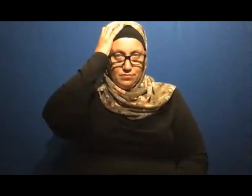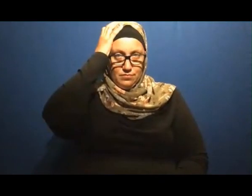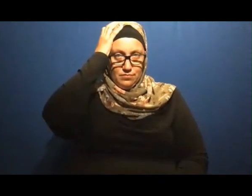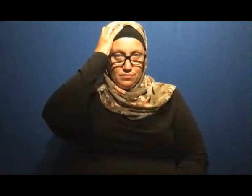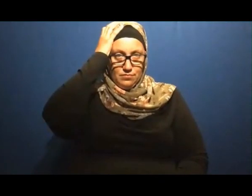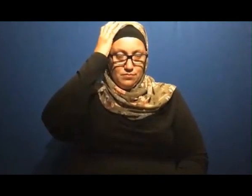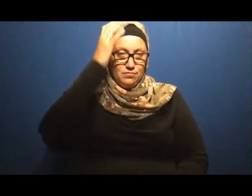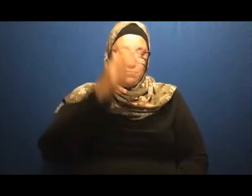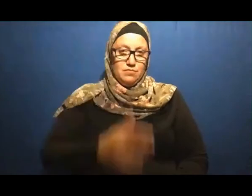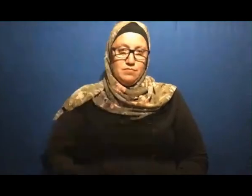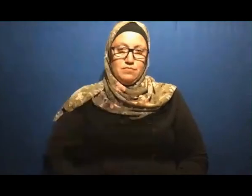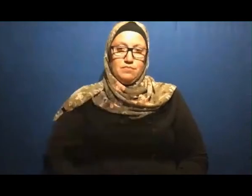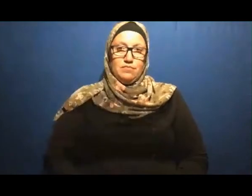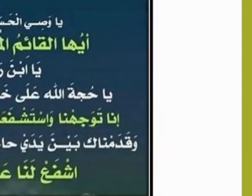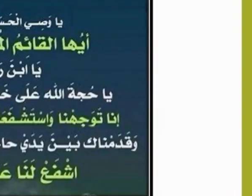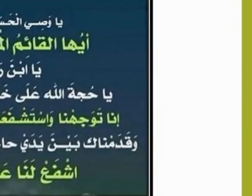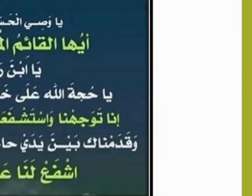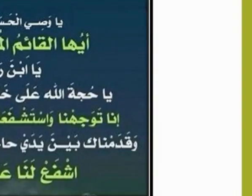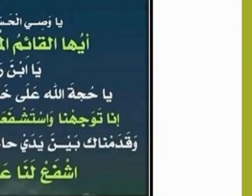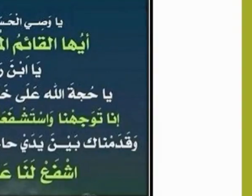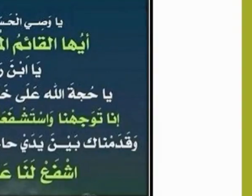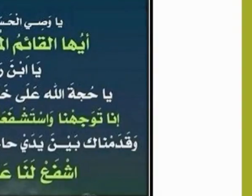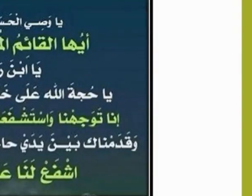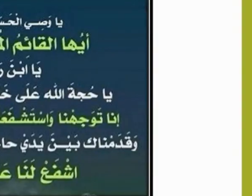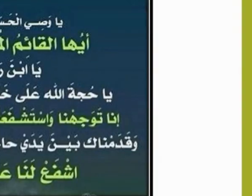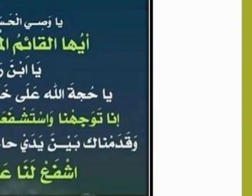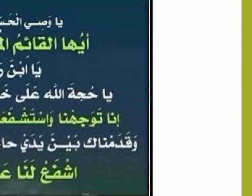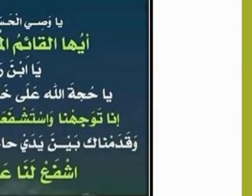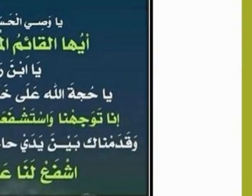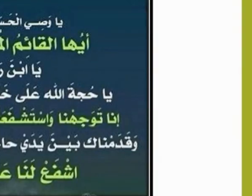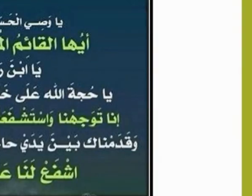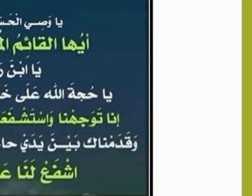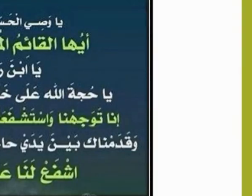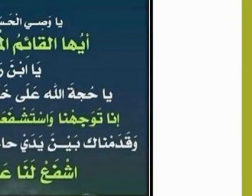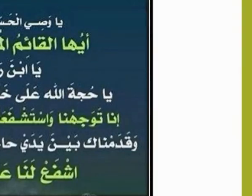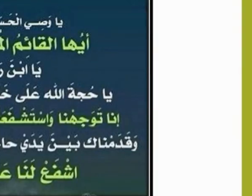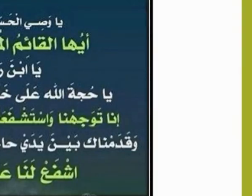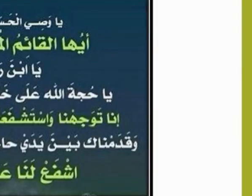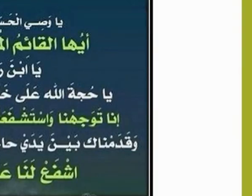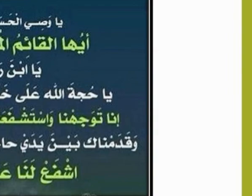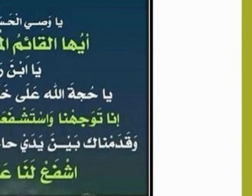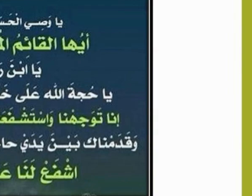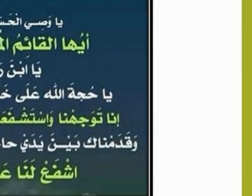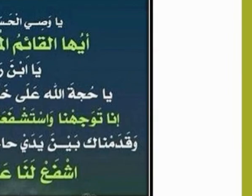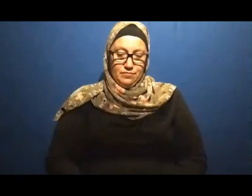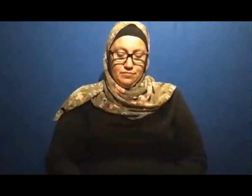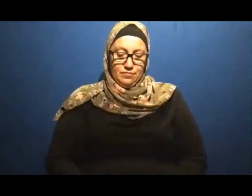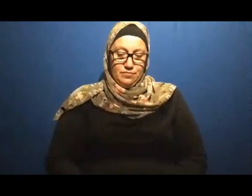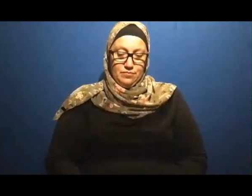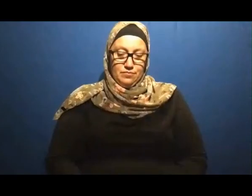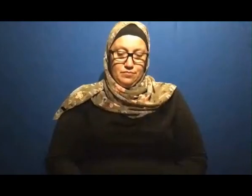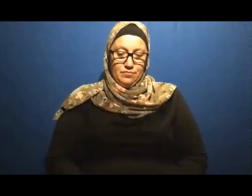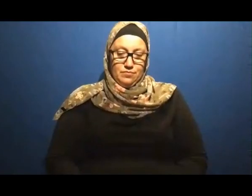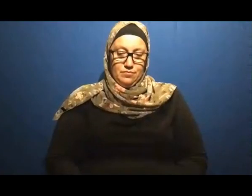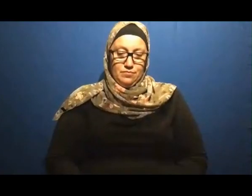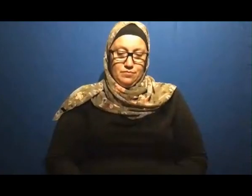Mahdi Ya Bna Rasul Allah Ya Hujjah Allah Ala